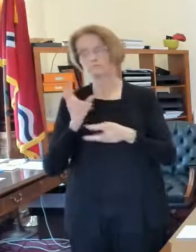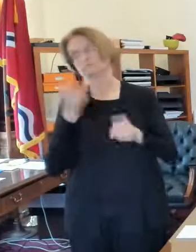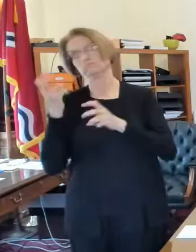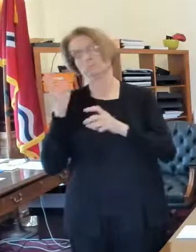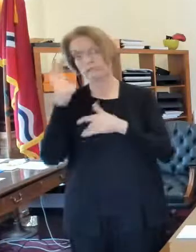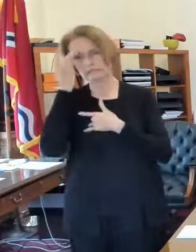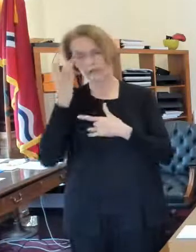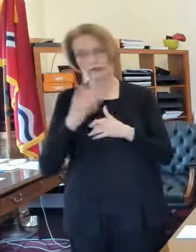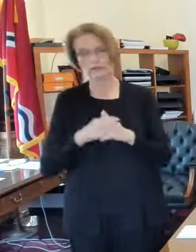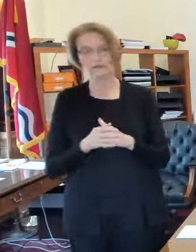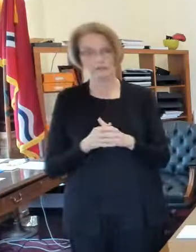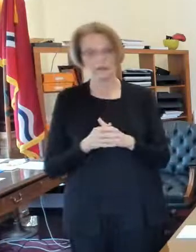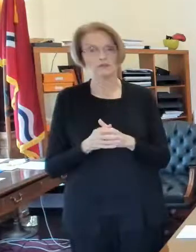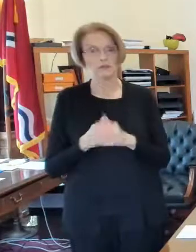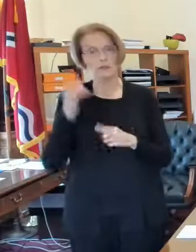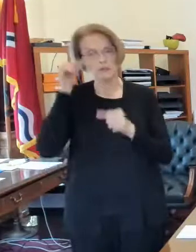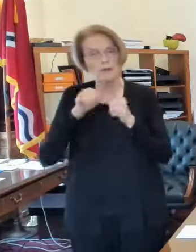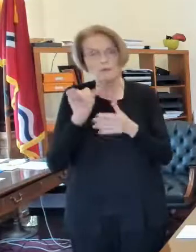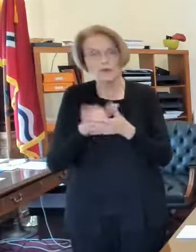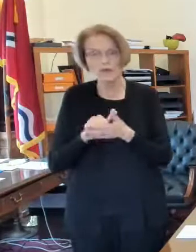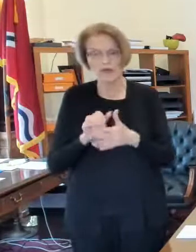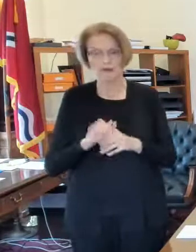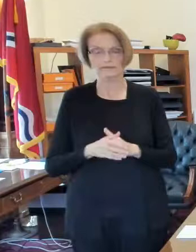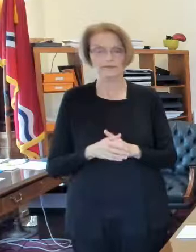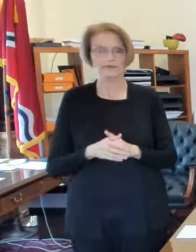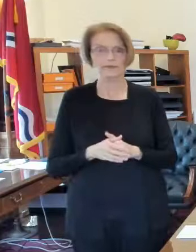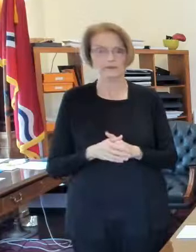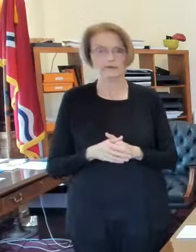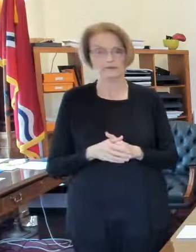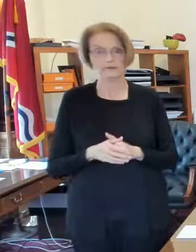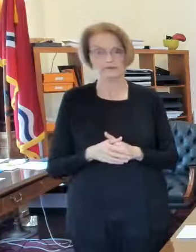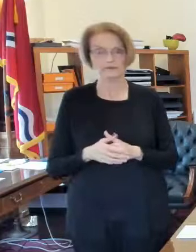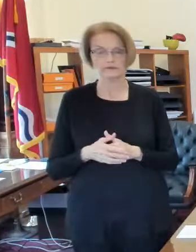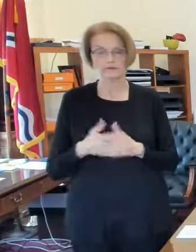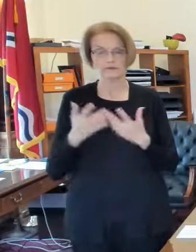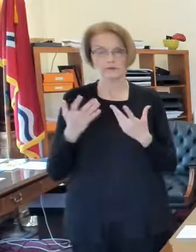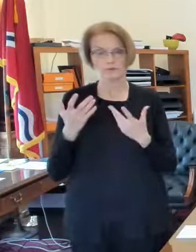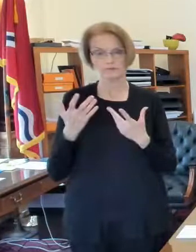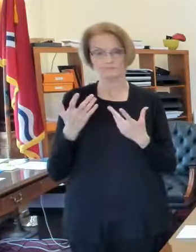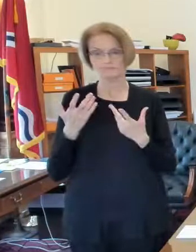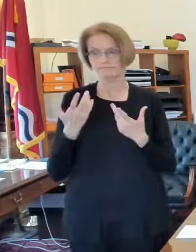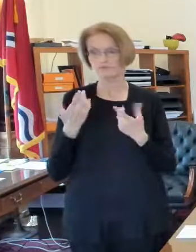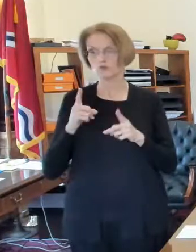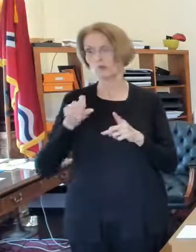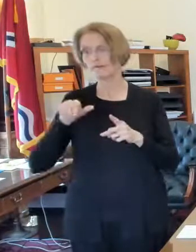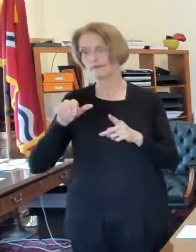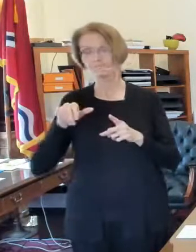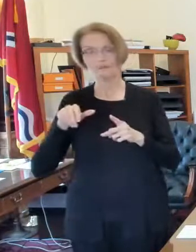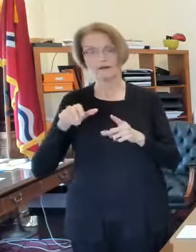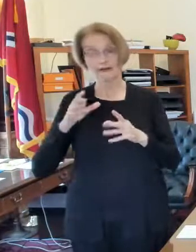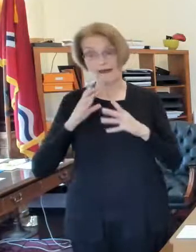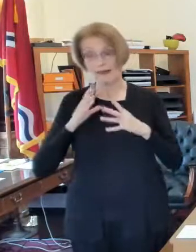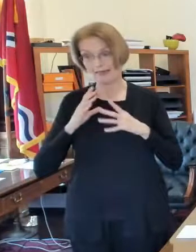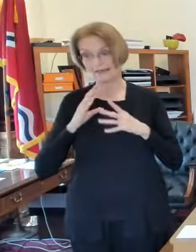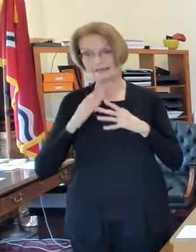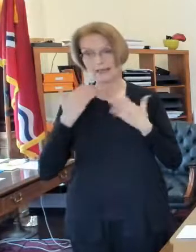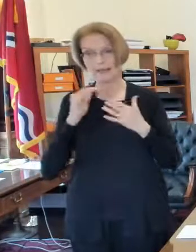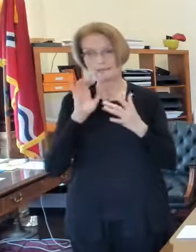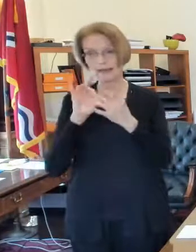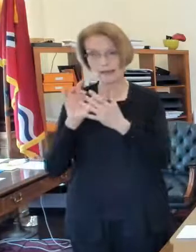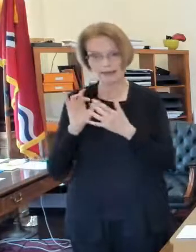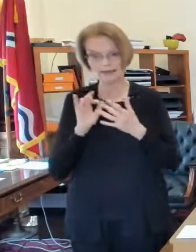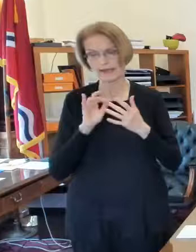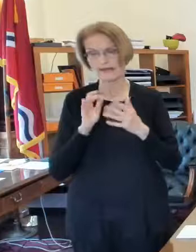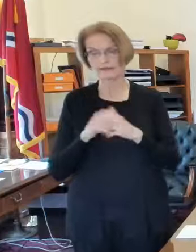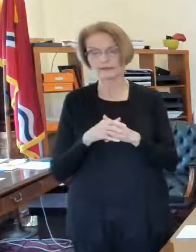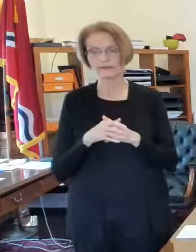that we need everyone to really be mindful of that and limit um the types of uh contact that you have with other individuals so we think about the activities